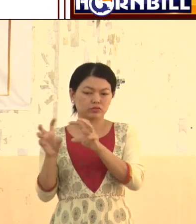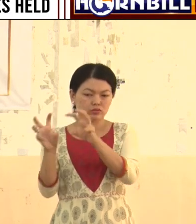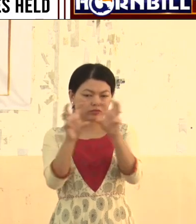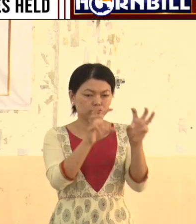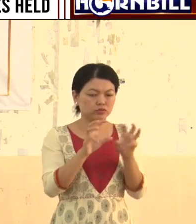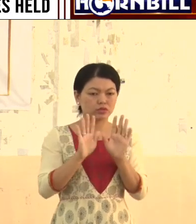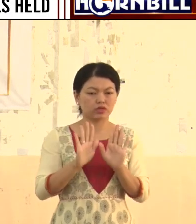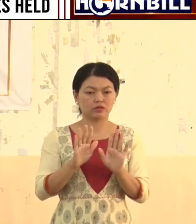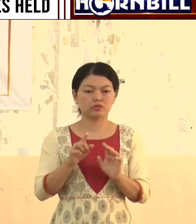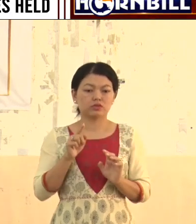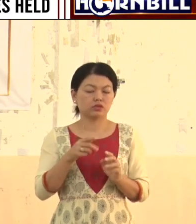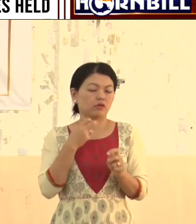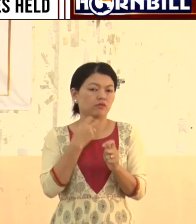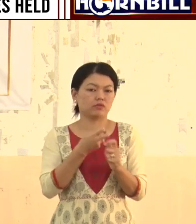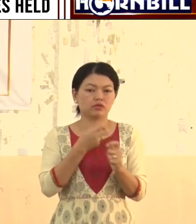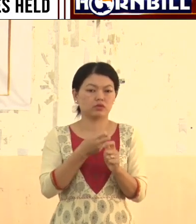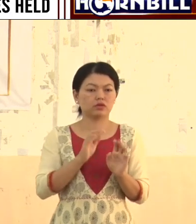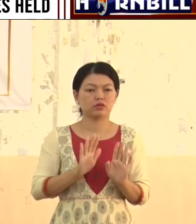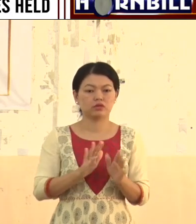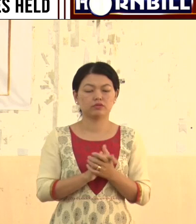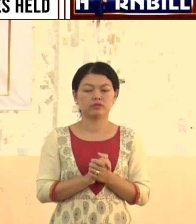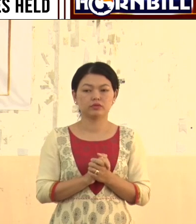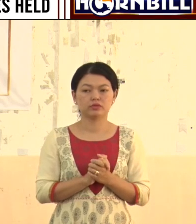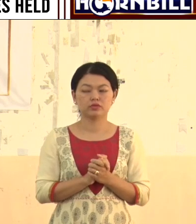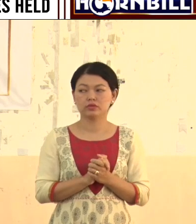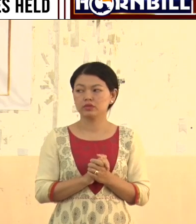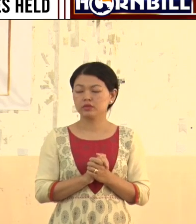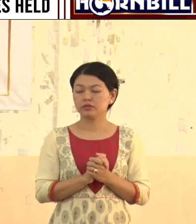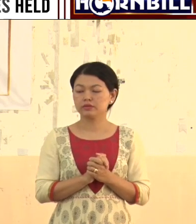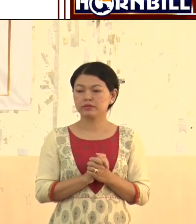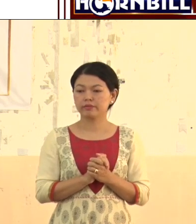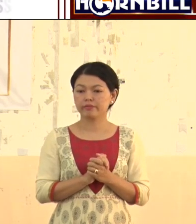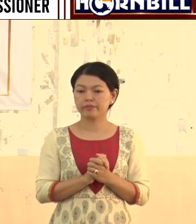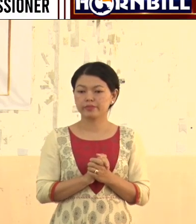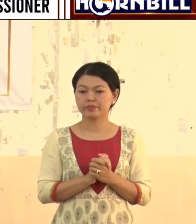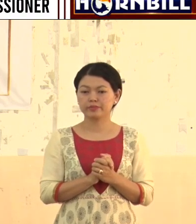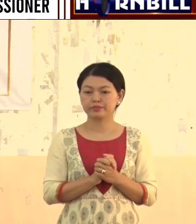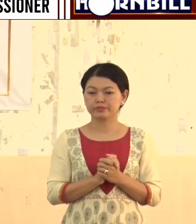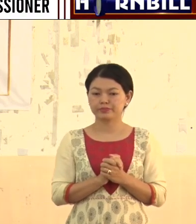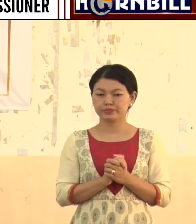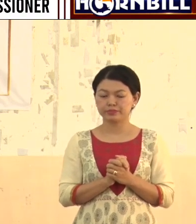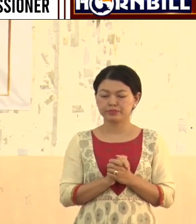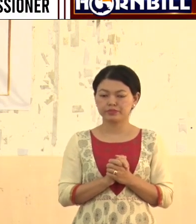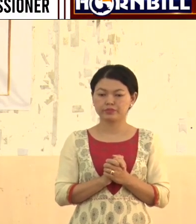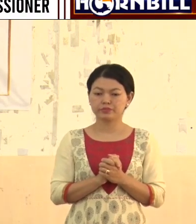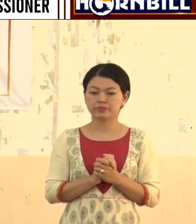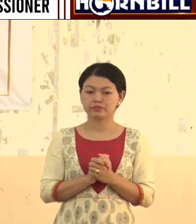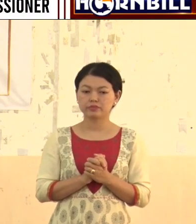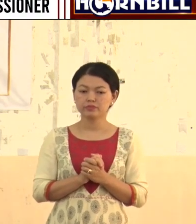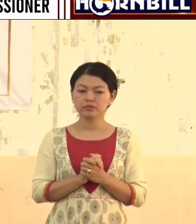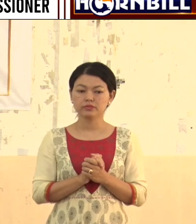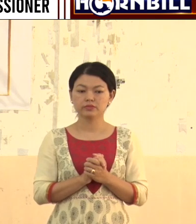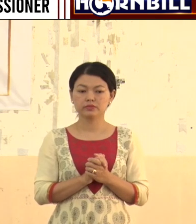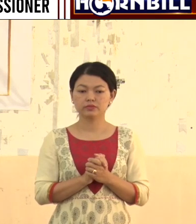is something very, very, very tough for the people, for the available special educators. In fact,